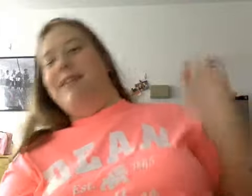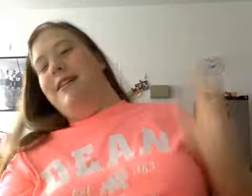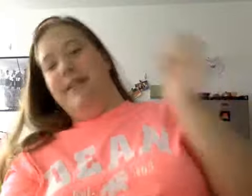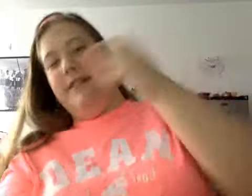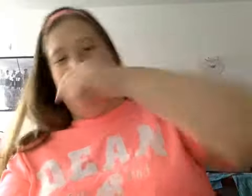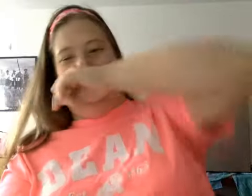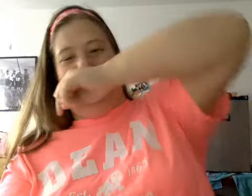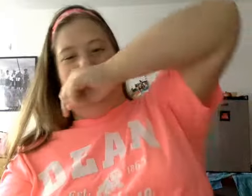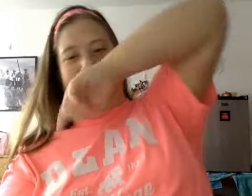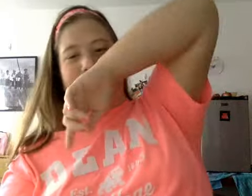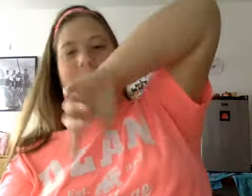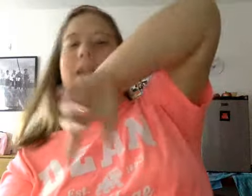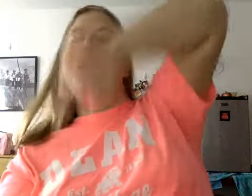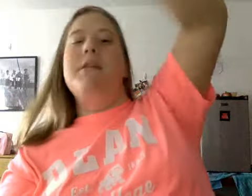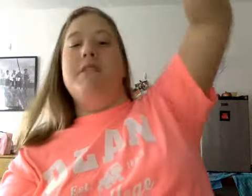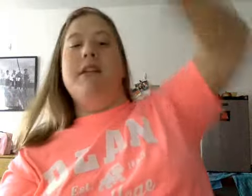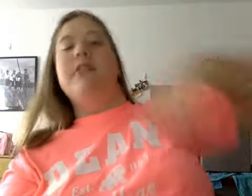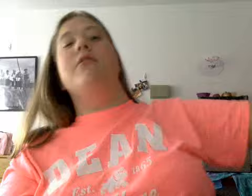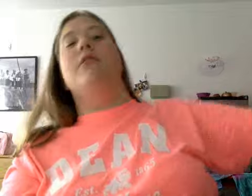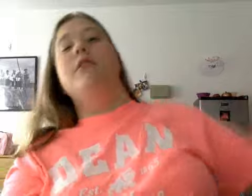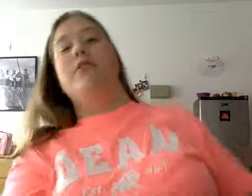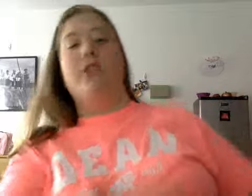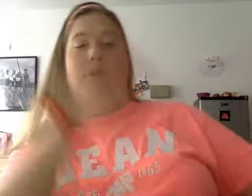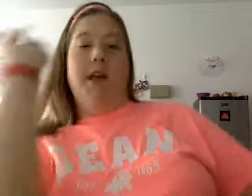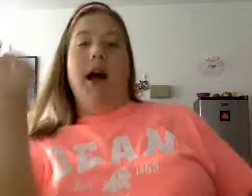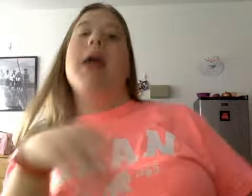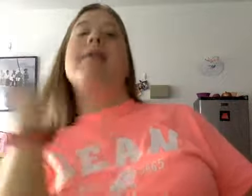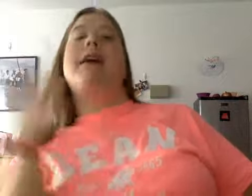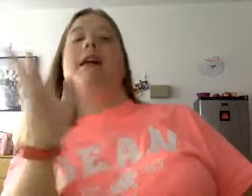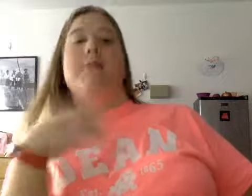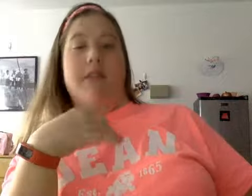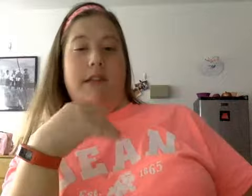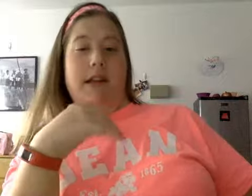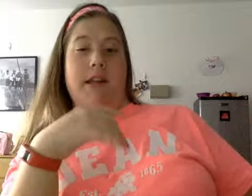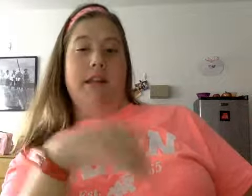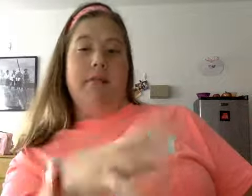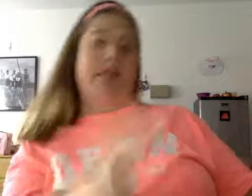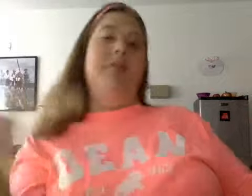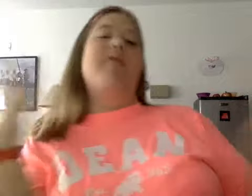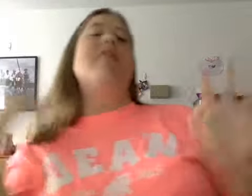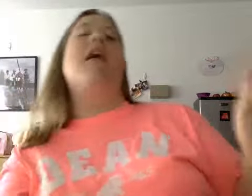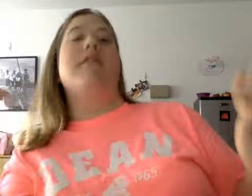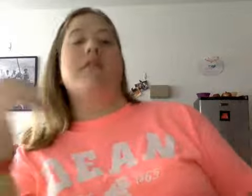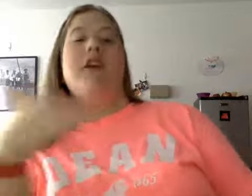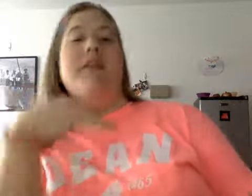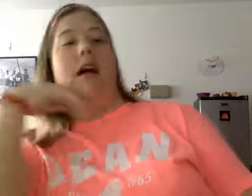and it was Ted 2 so I'm the kind of person see before college I thought